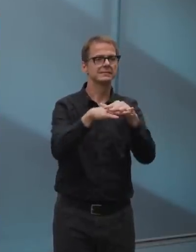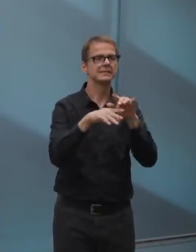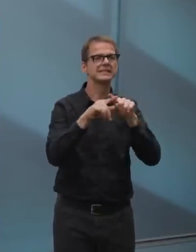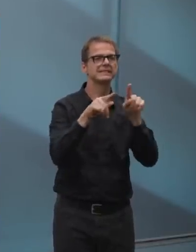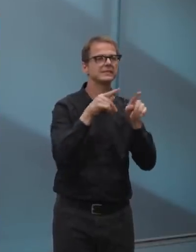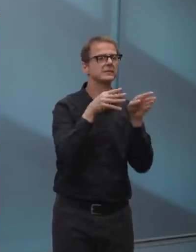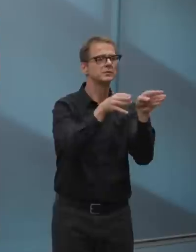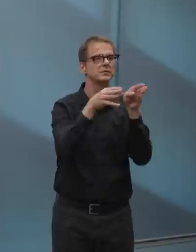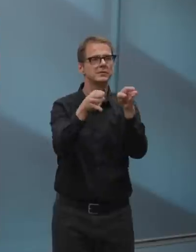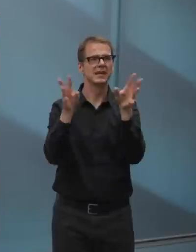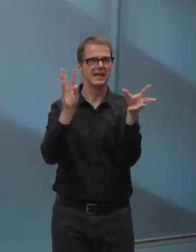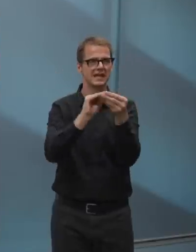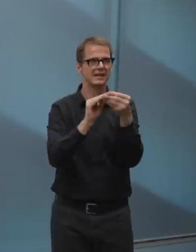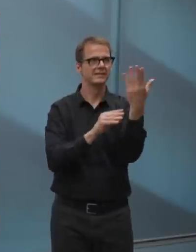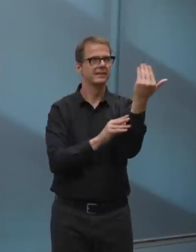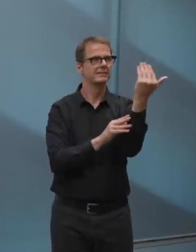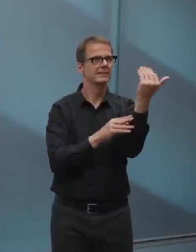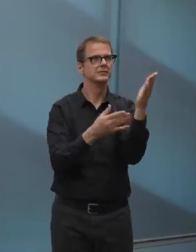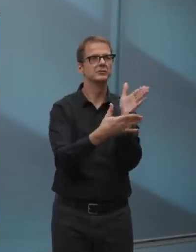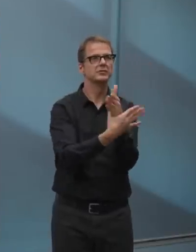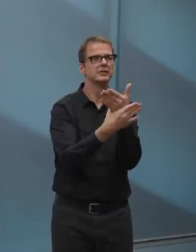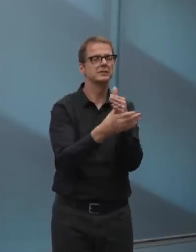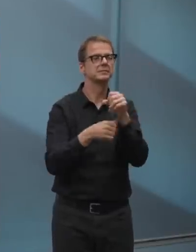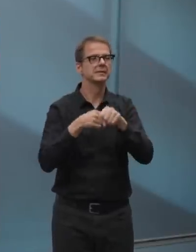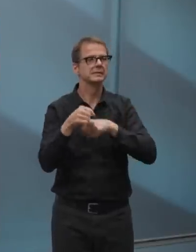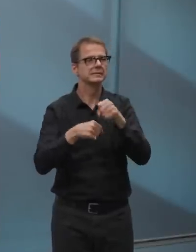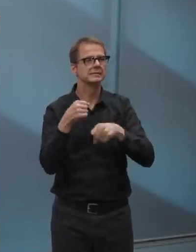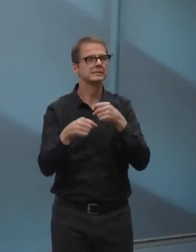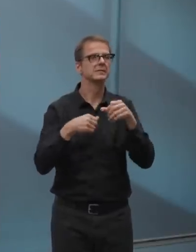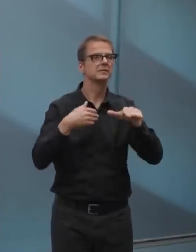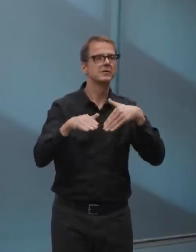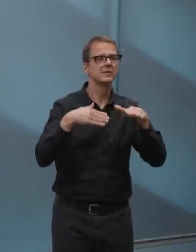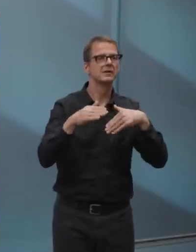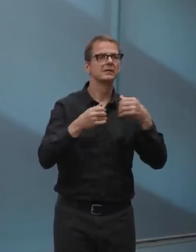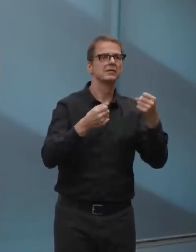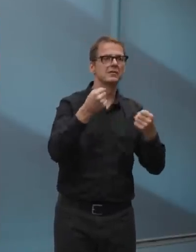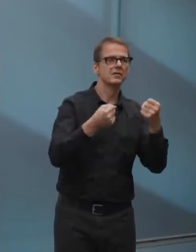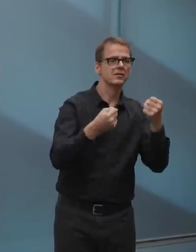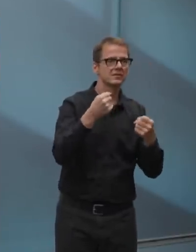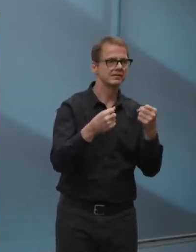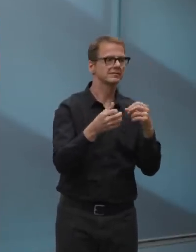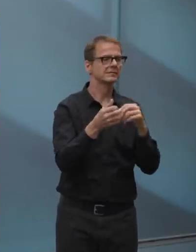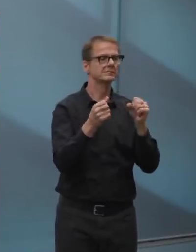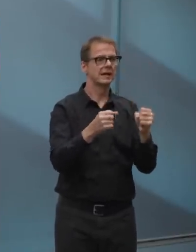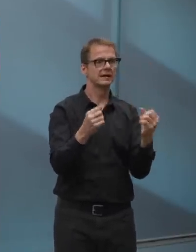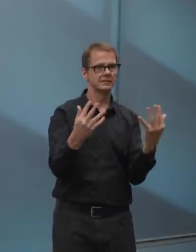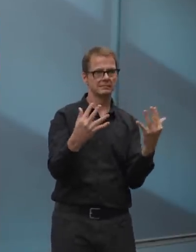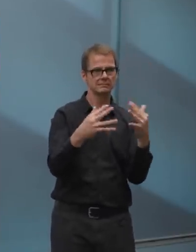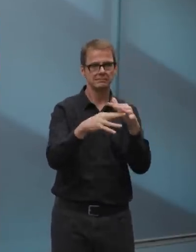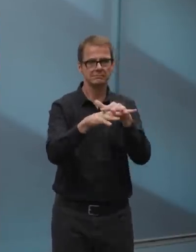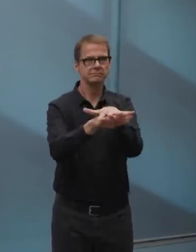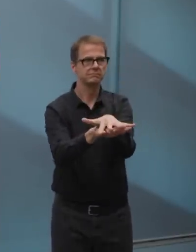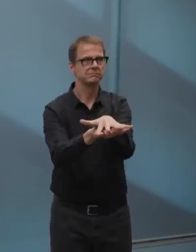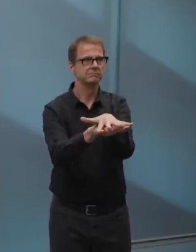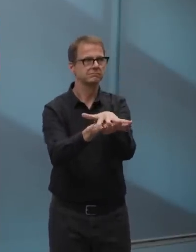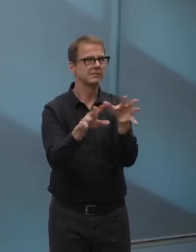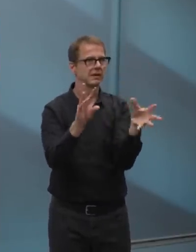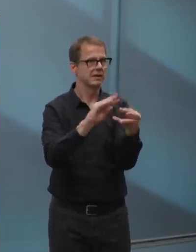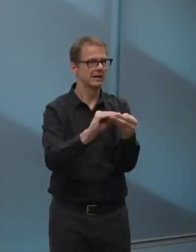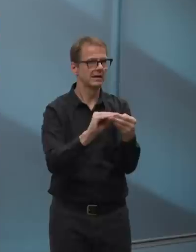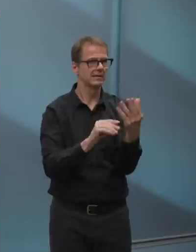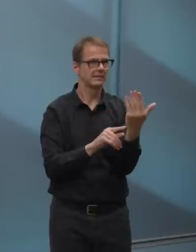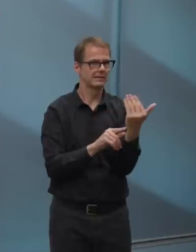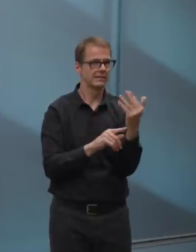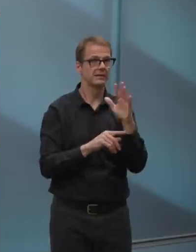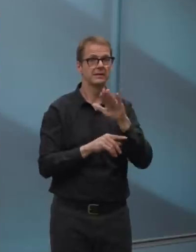and continuing to look at other opportunities, but tomorrow we'll be opening four more